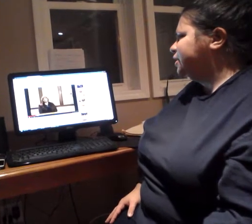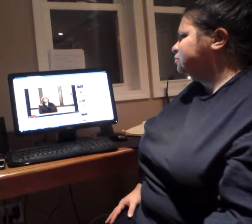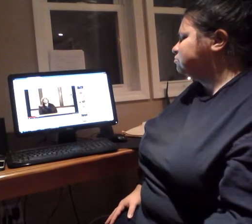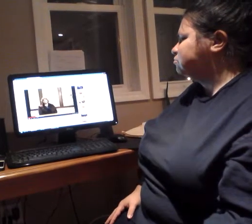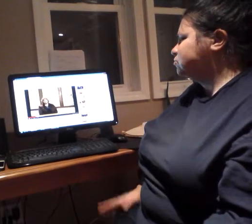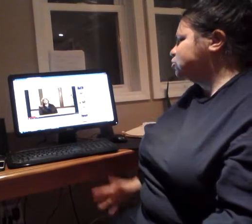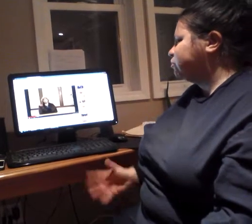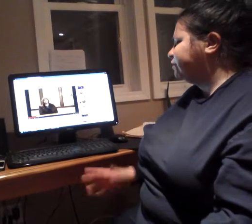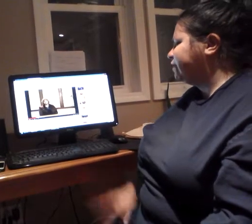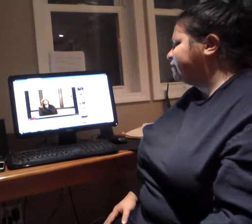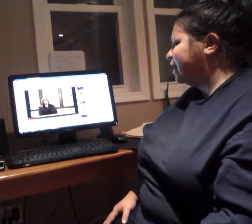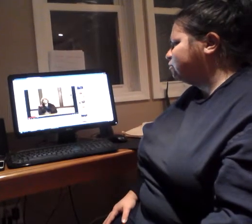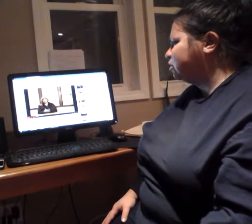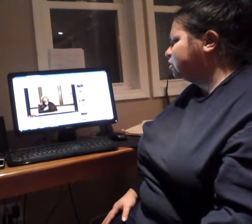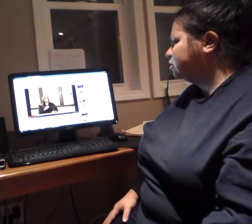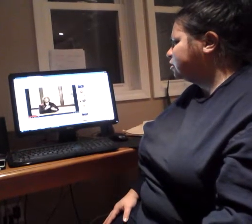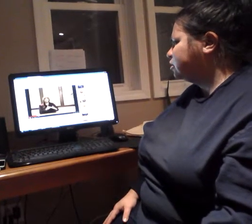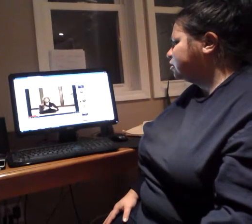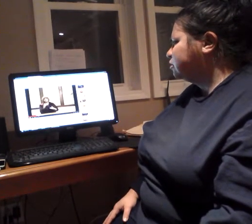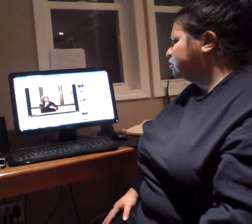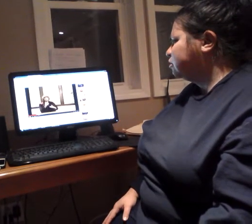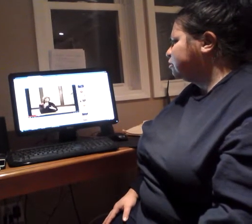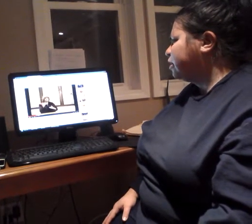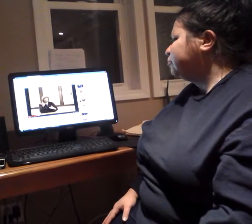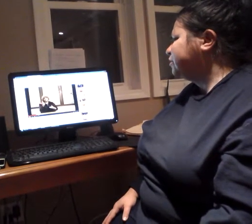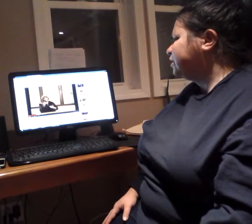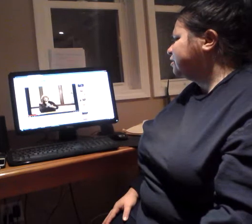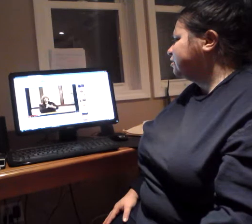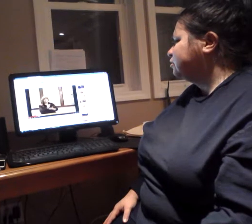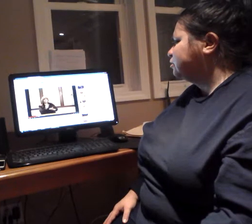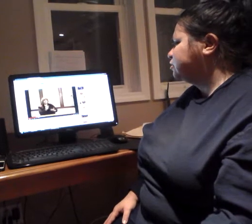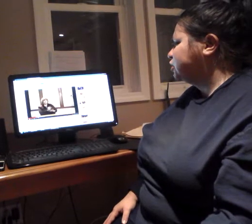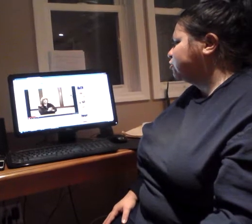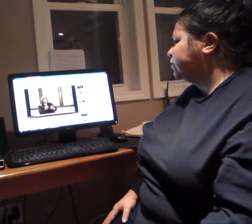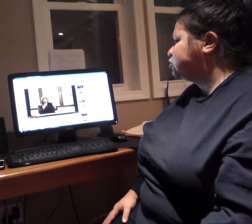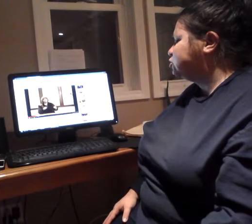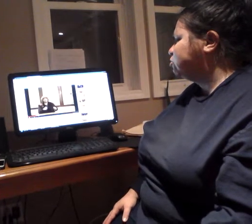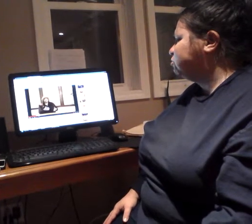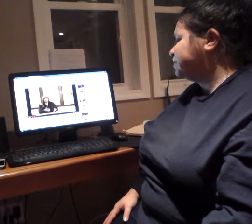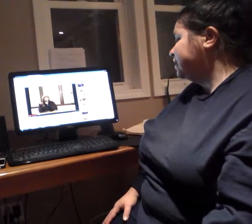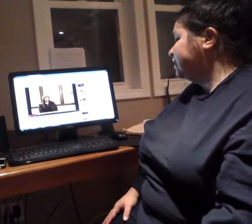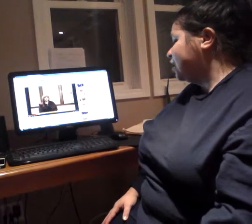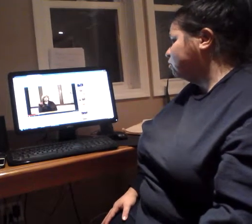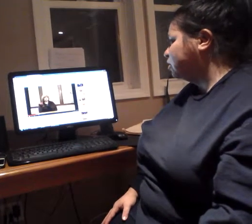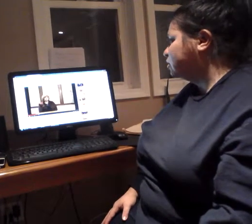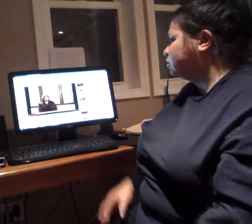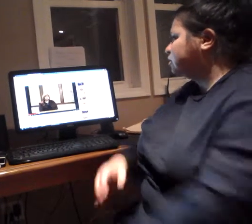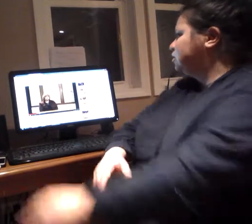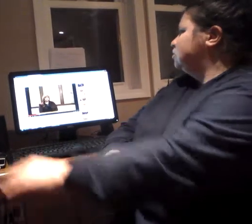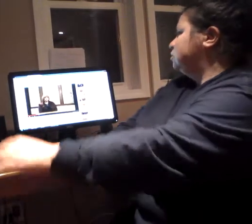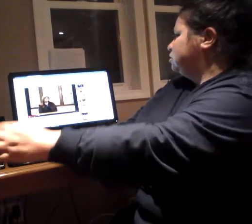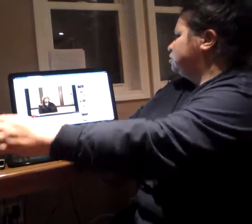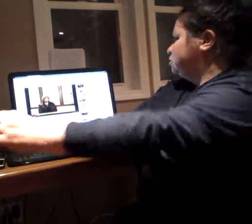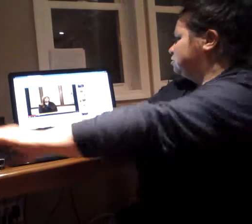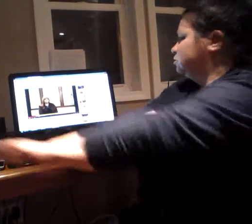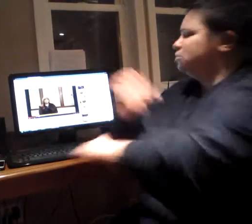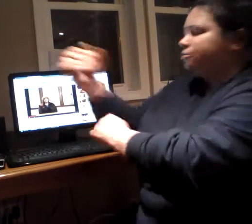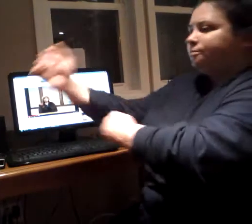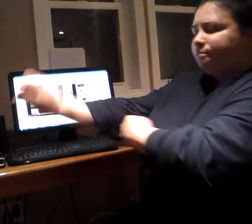25 an hour I would like increase to 10 an hour so have you